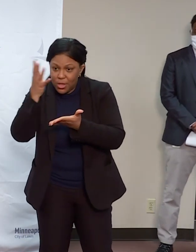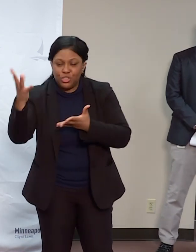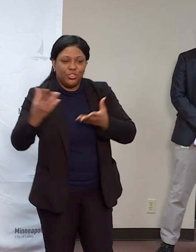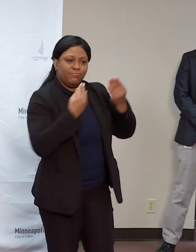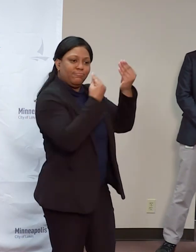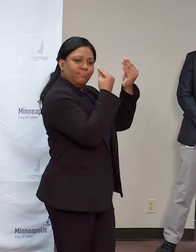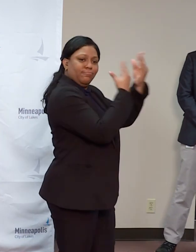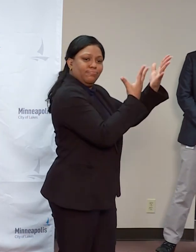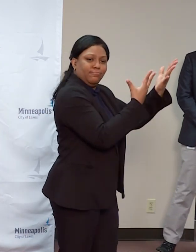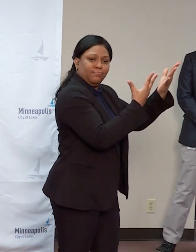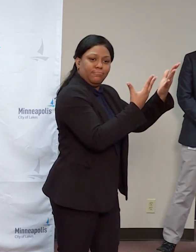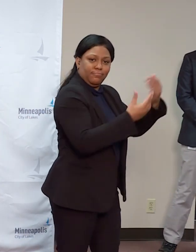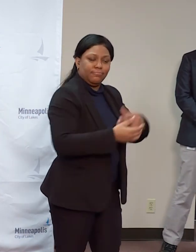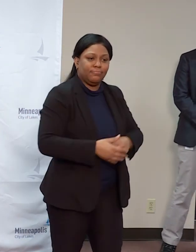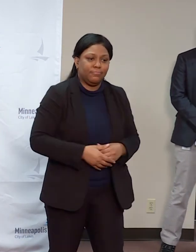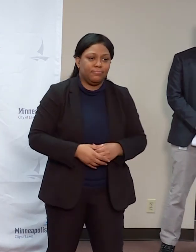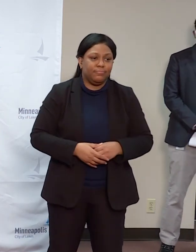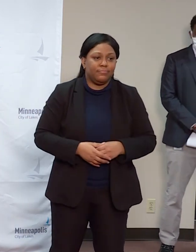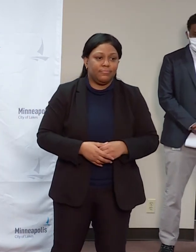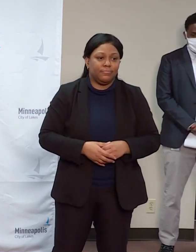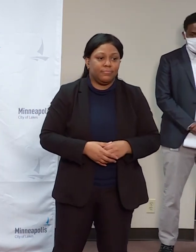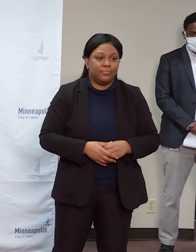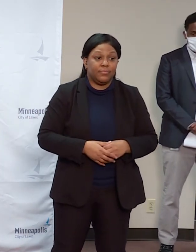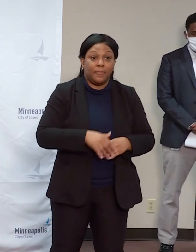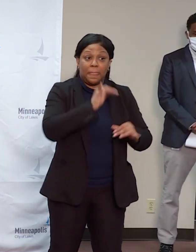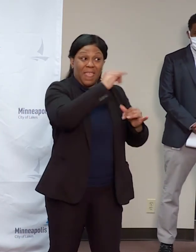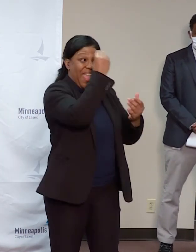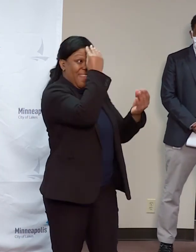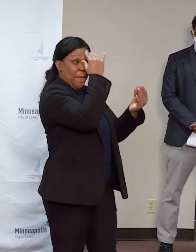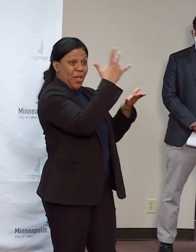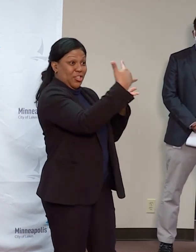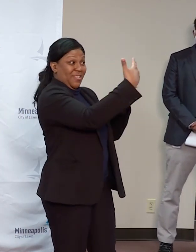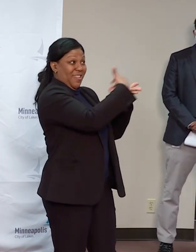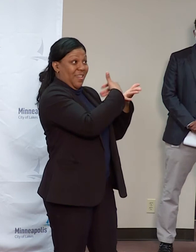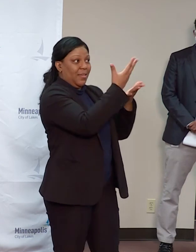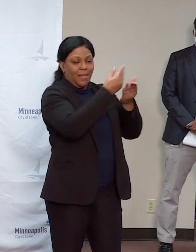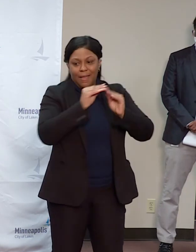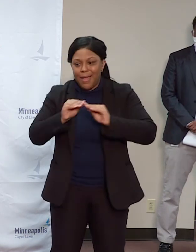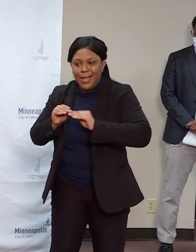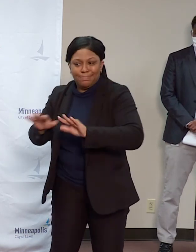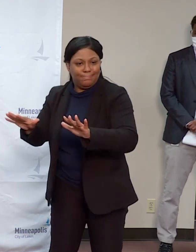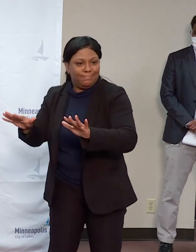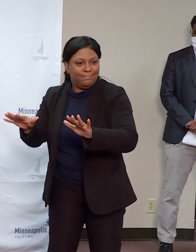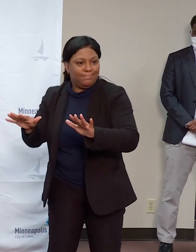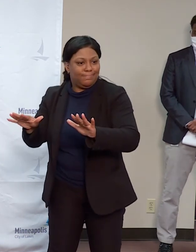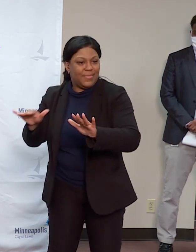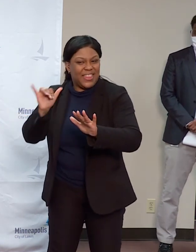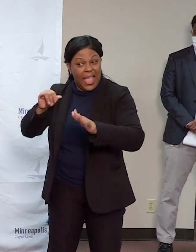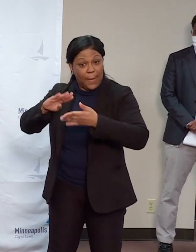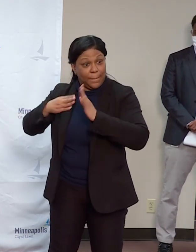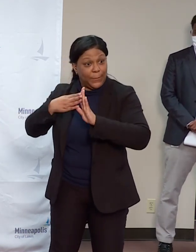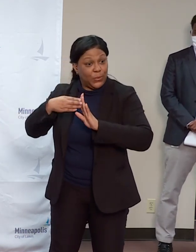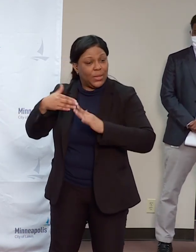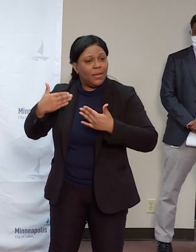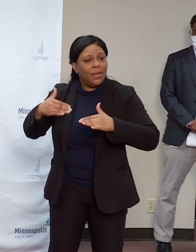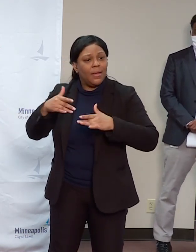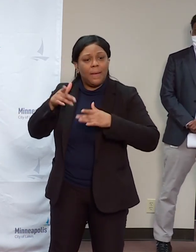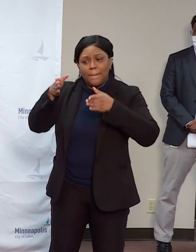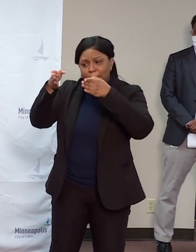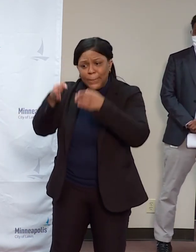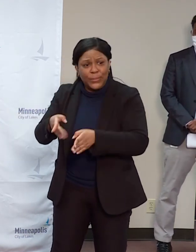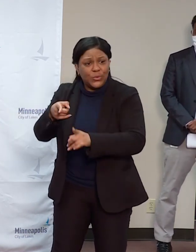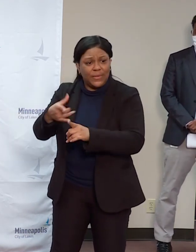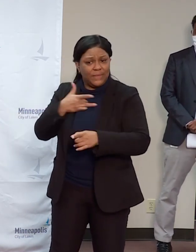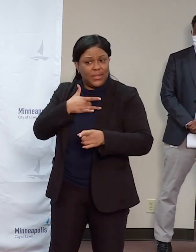as well as being able to share out information quickly. The purpose of this is really to make sure that we understand what the community needs are, what information